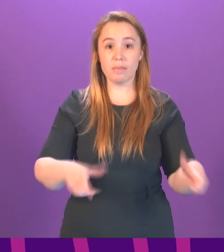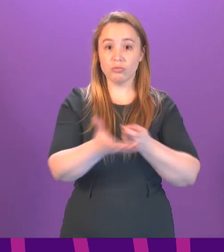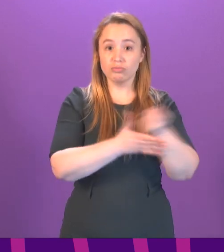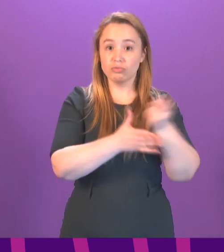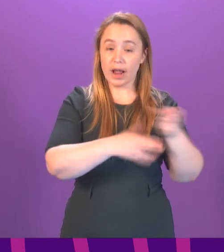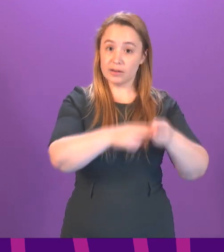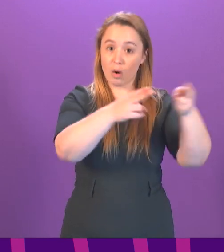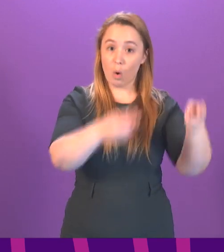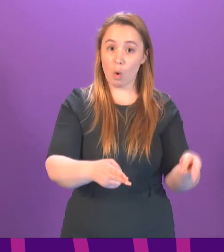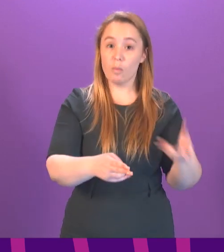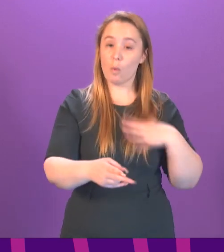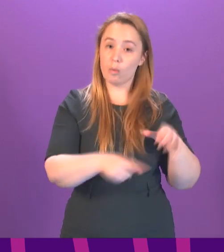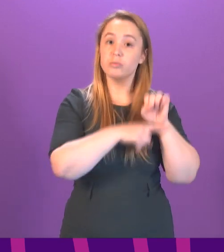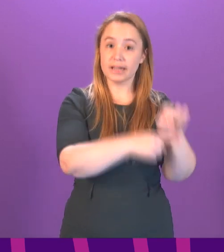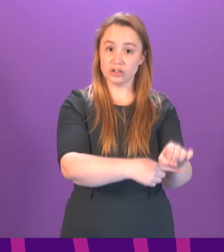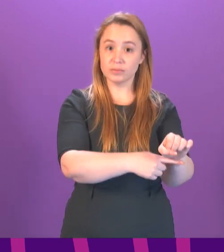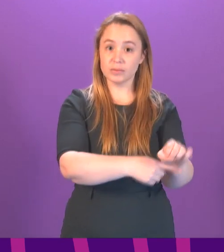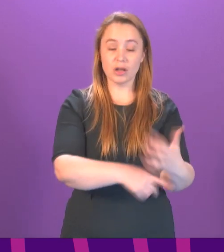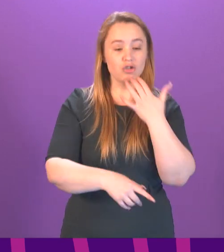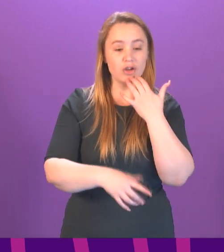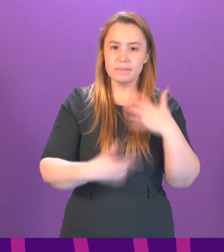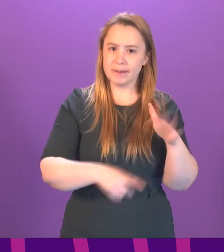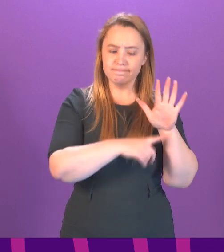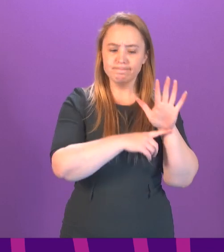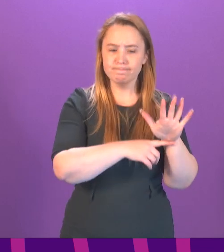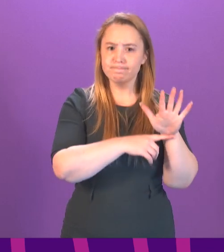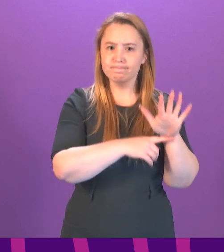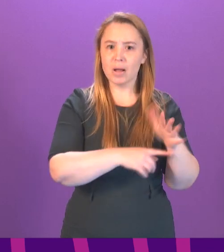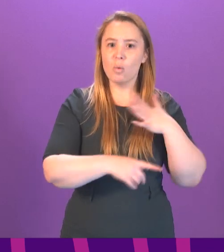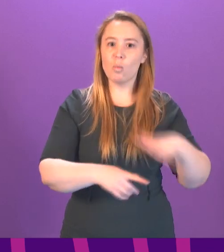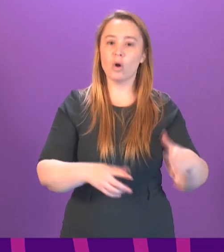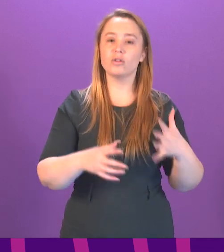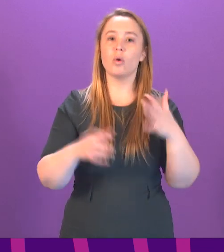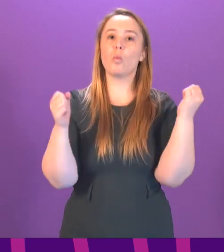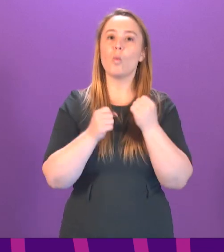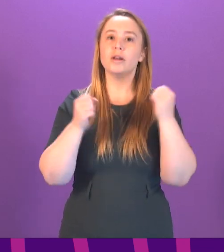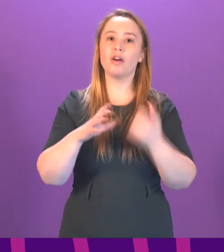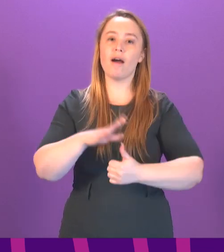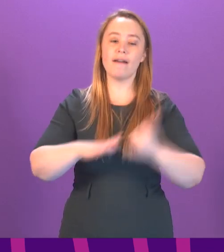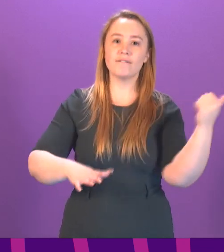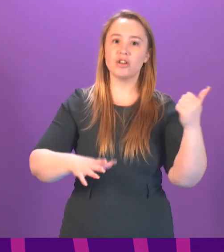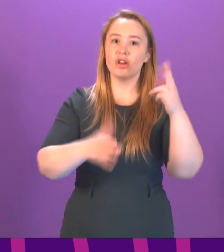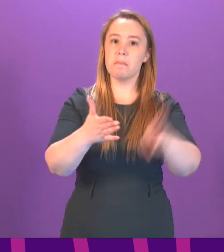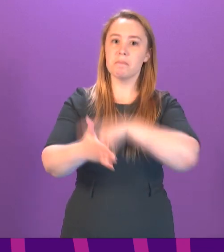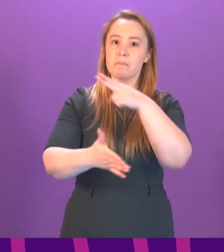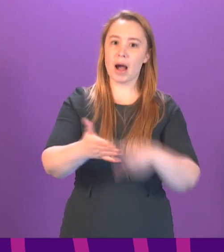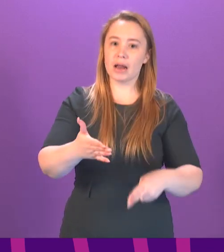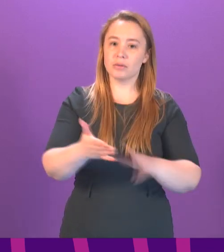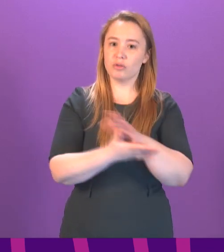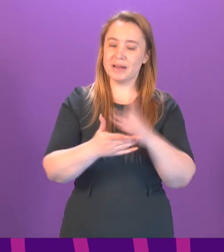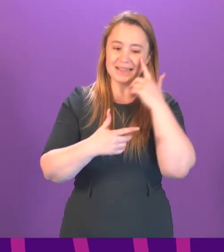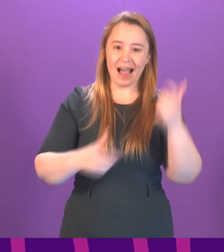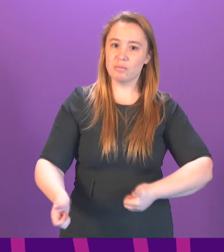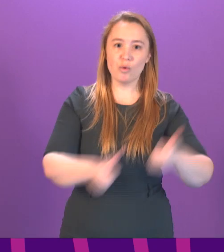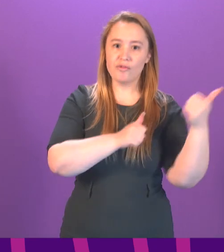pandemic. It was green pressure that led to the introduction and extension of the winter eviction ban and the introduction of the tenants'